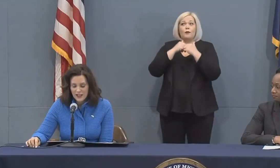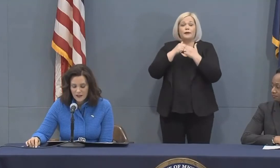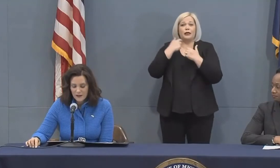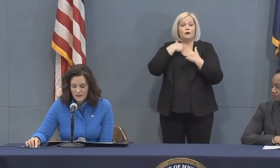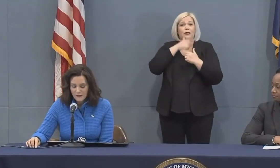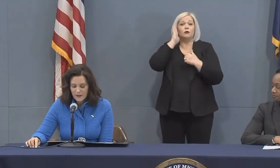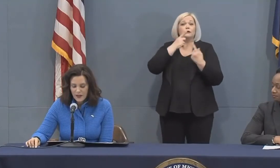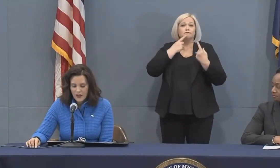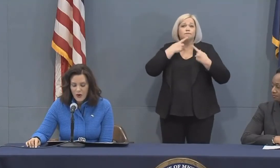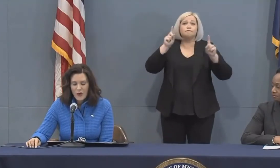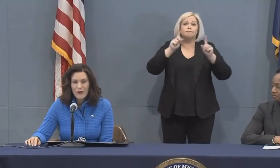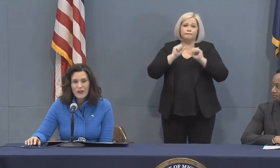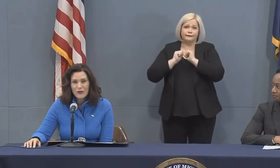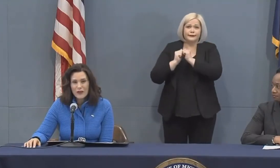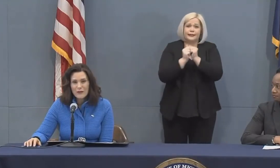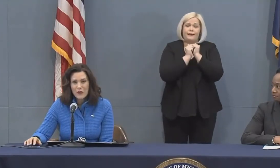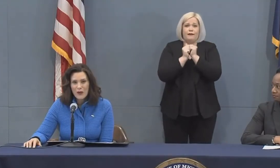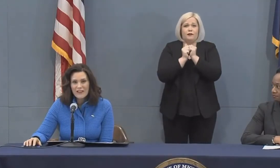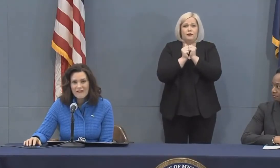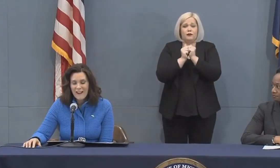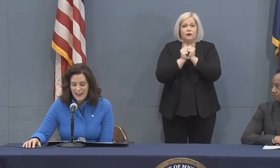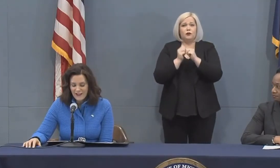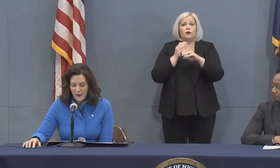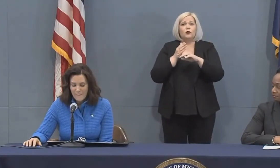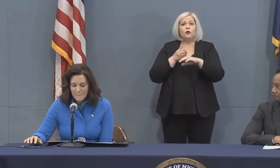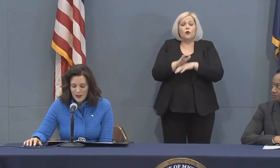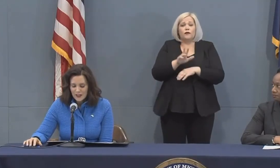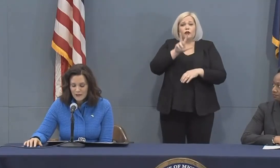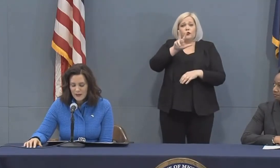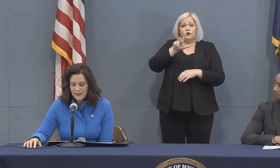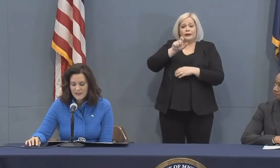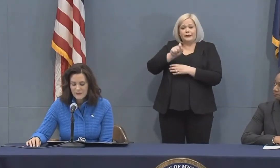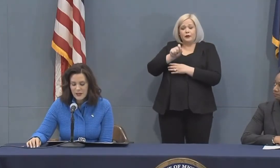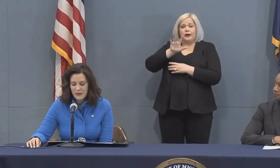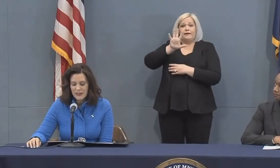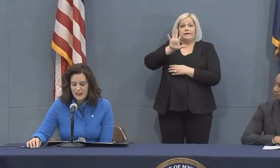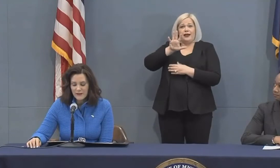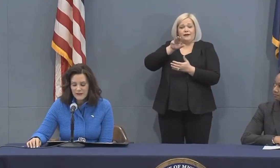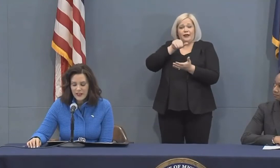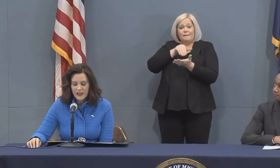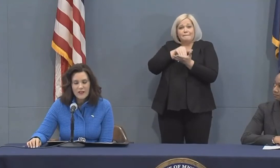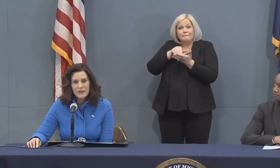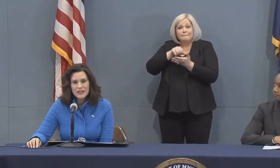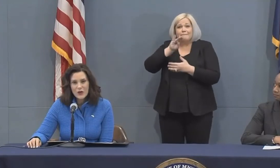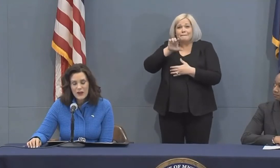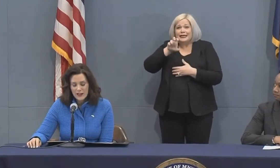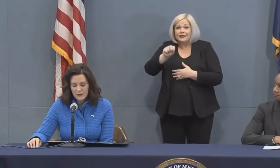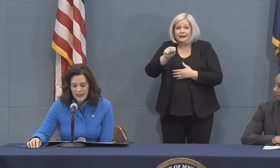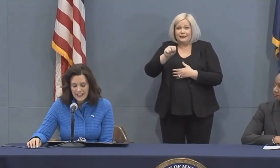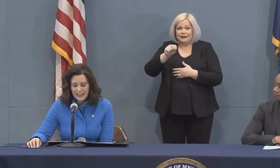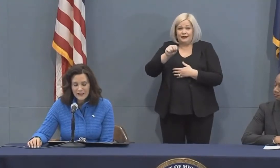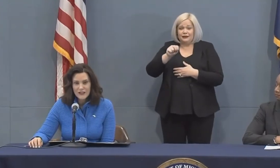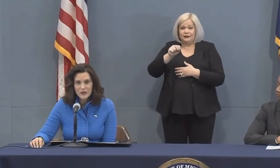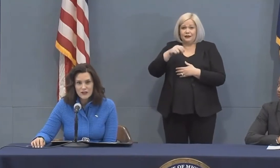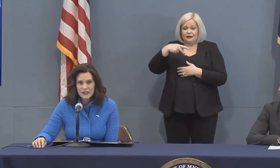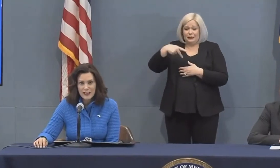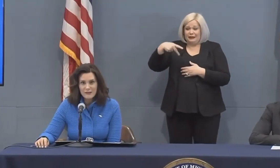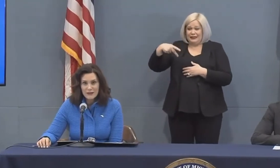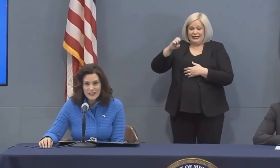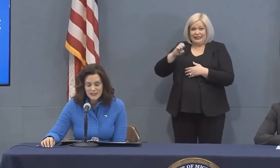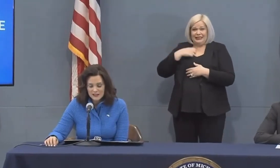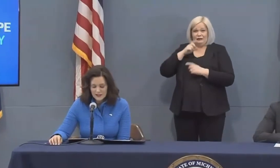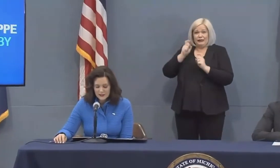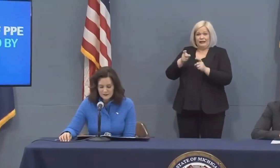together. Over 3.5 million pieces of PPE have been donated by individuals